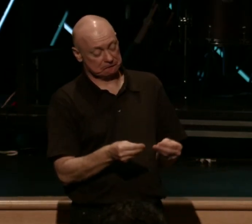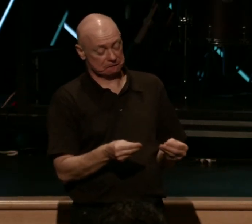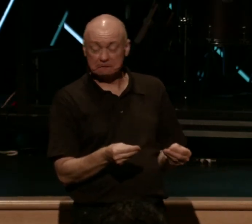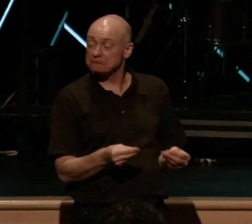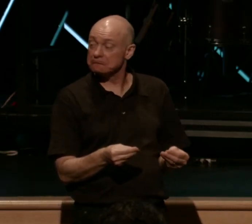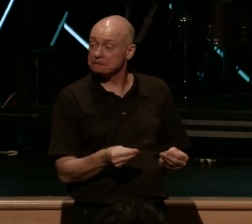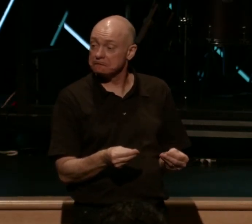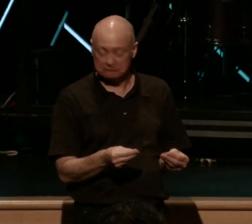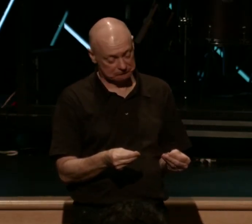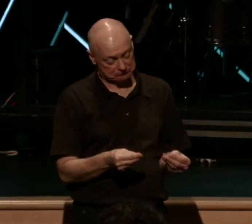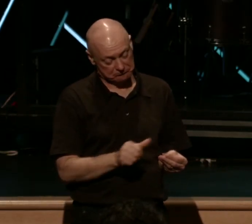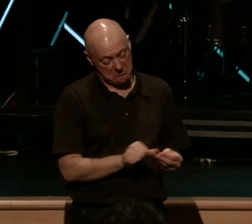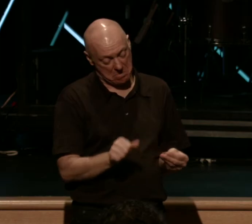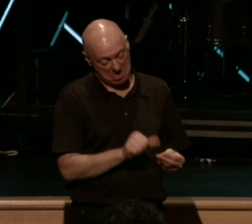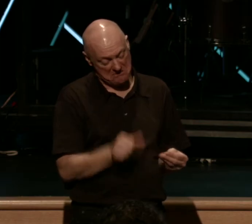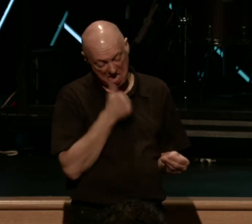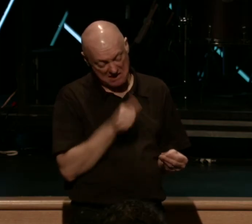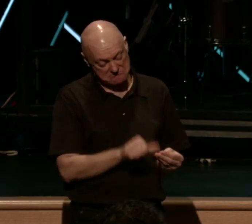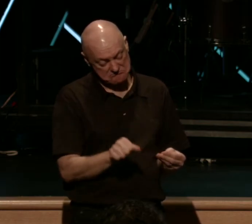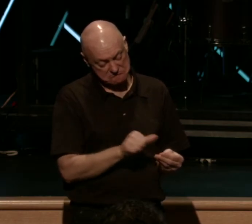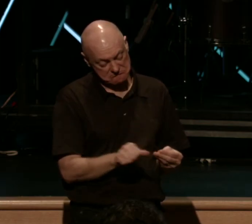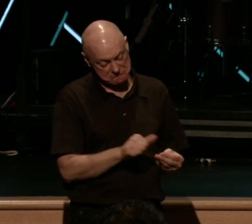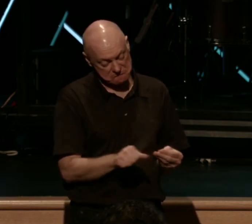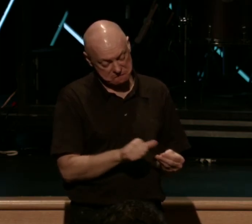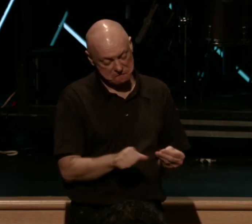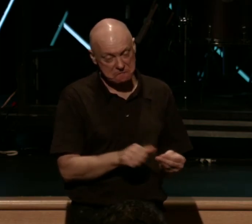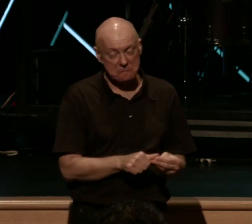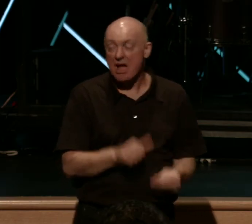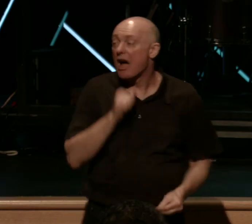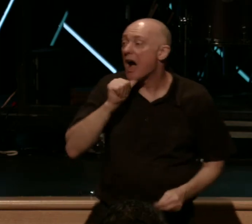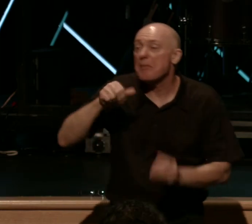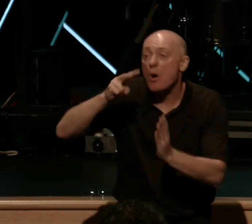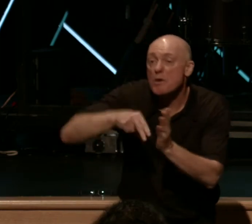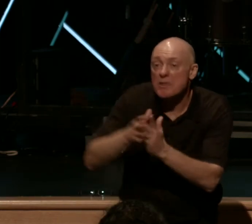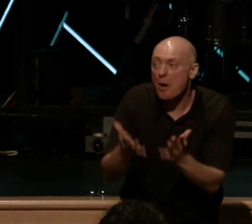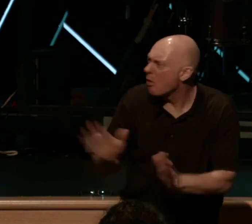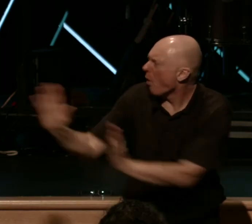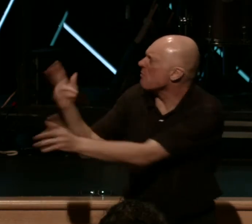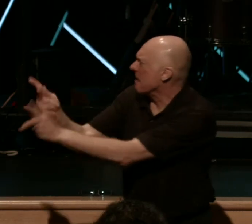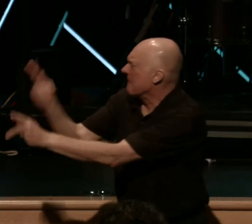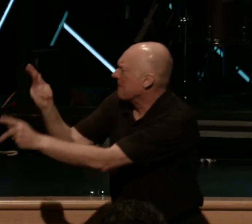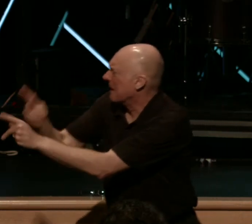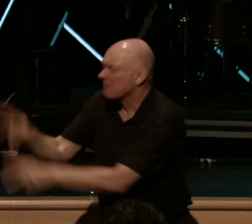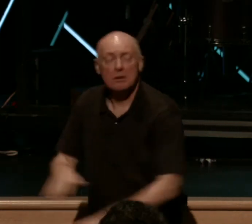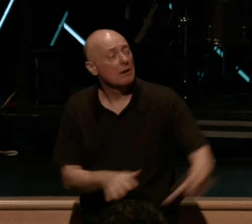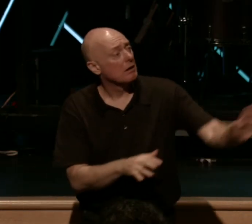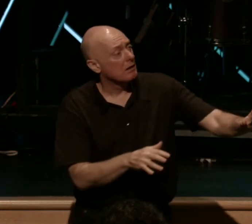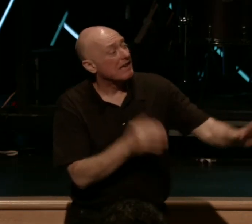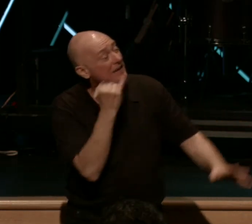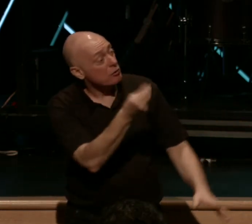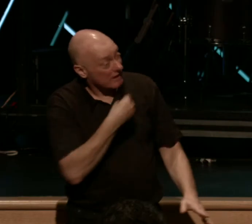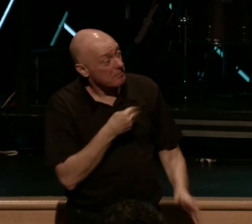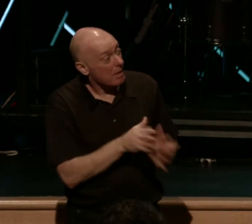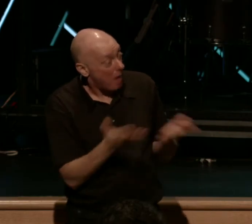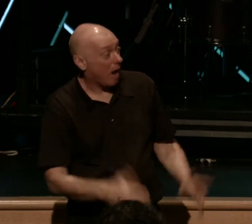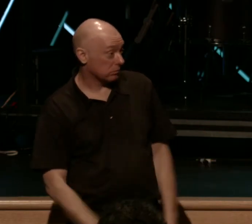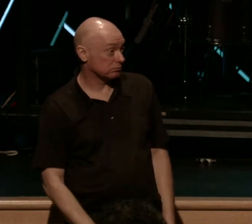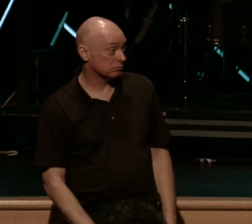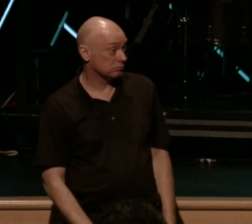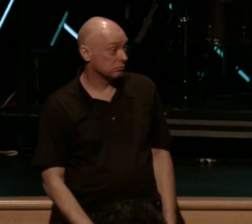and he kind of thumbs through the pages and he says, I'm not going to read this Bible. He said, no, no, no, keep it. He said, sir, if you give me this Bible, he said, the only